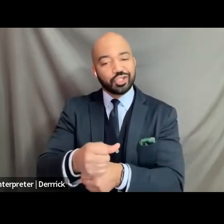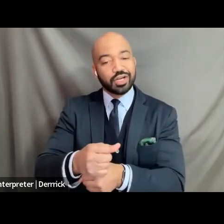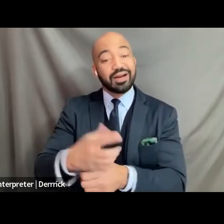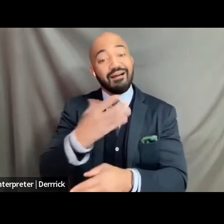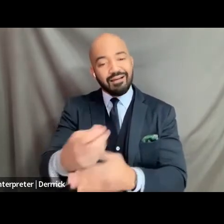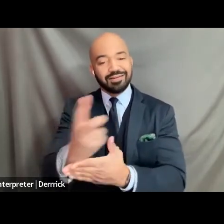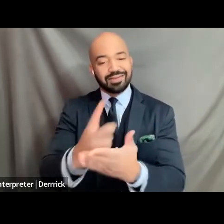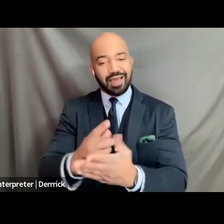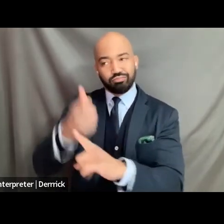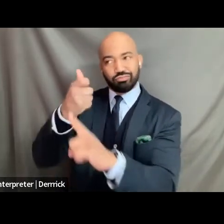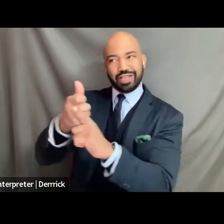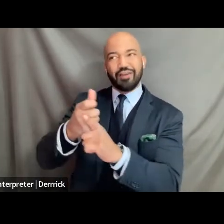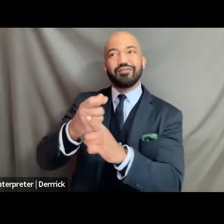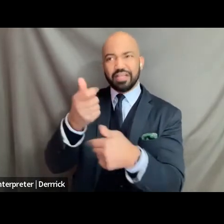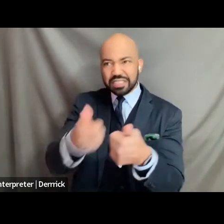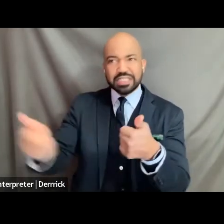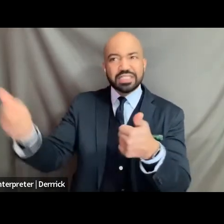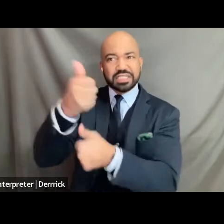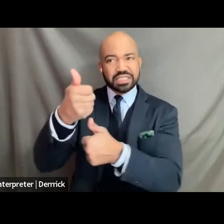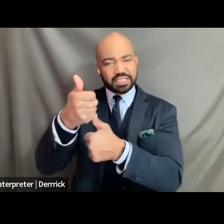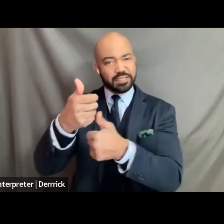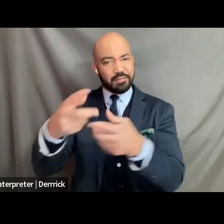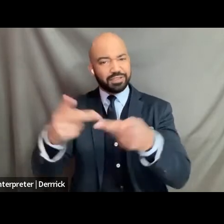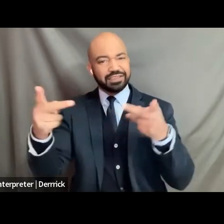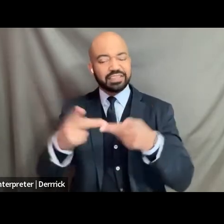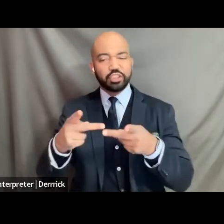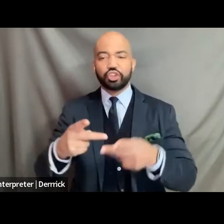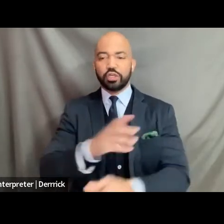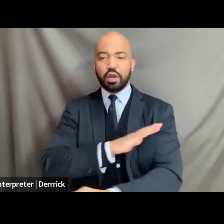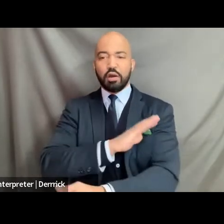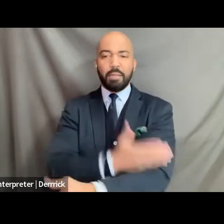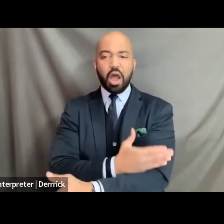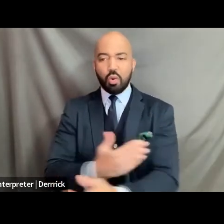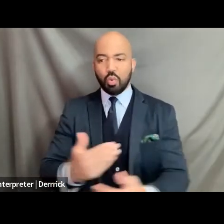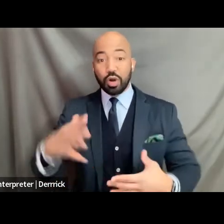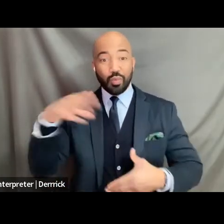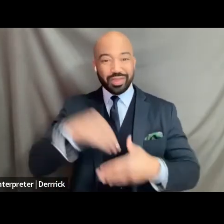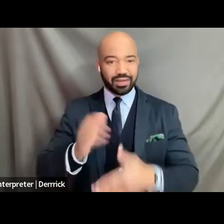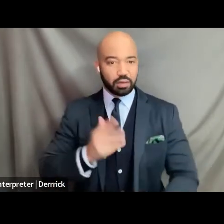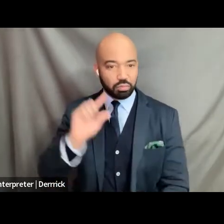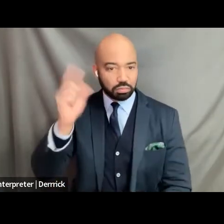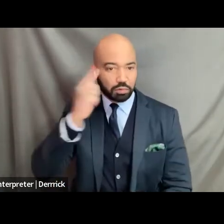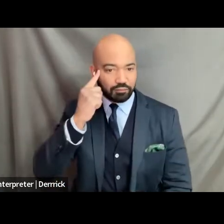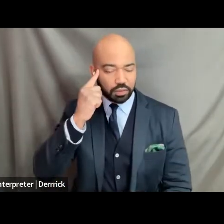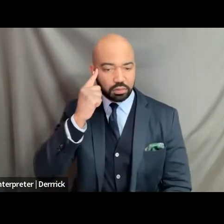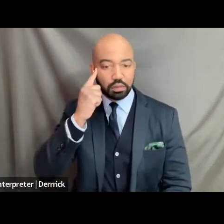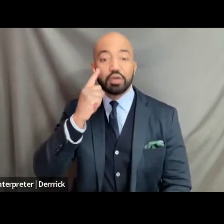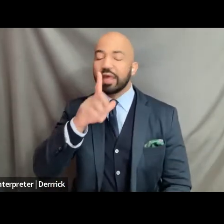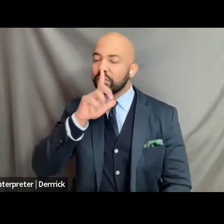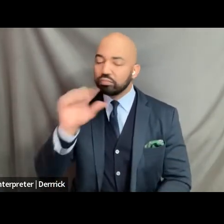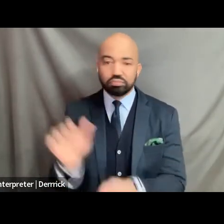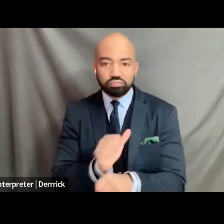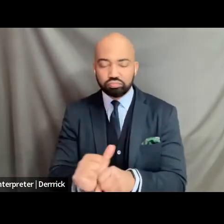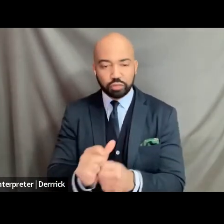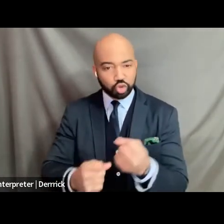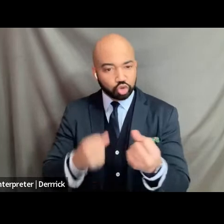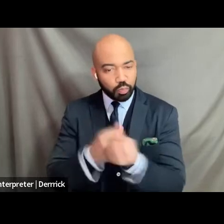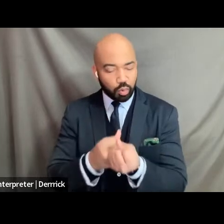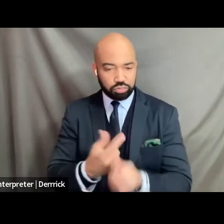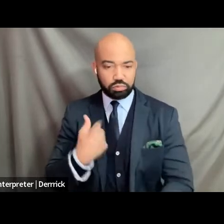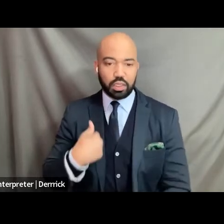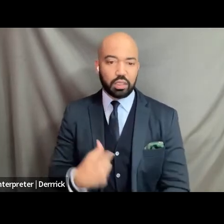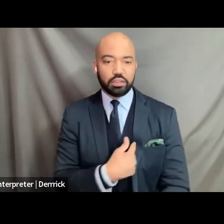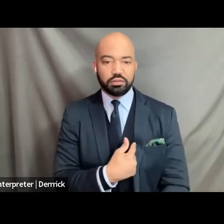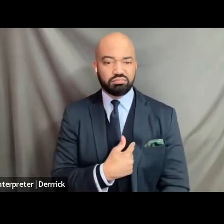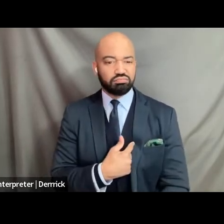of a power in our government who really stands with us to any